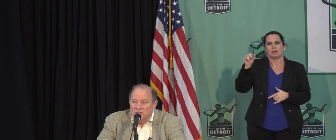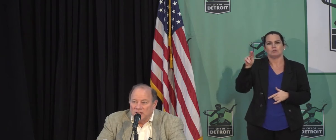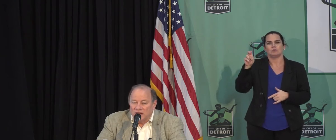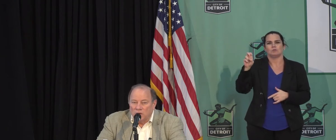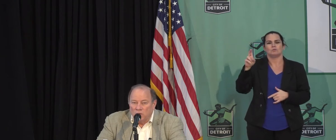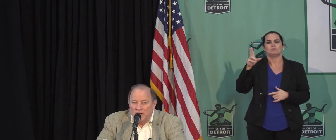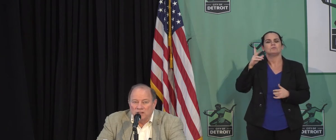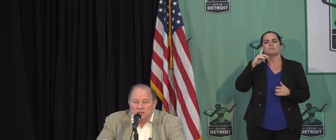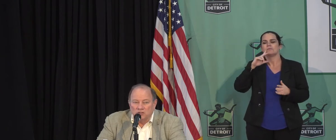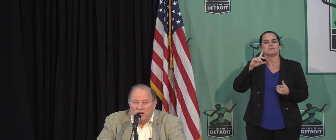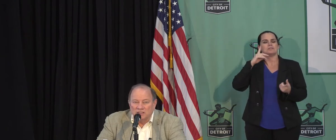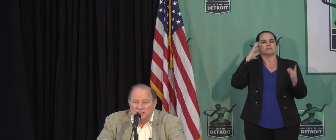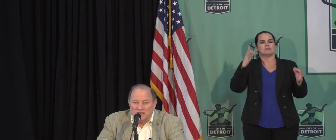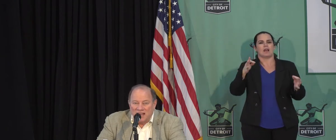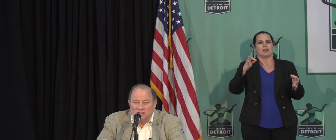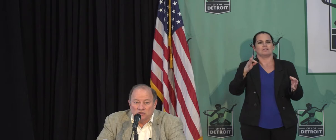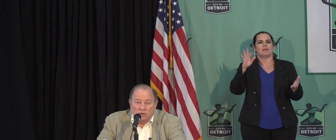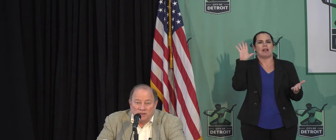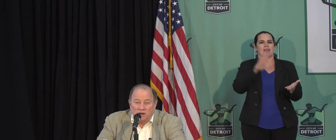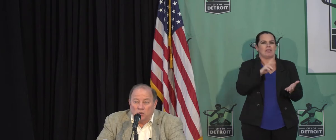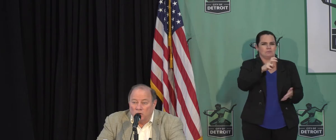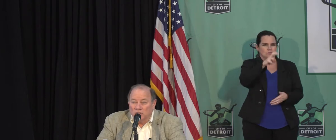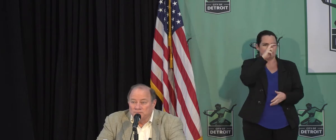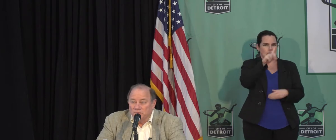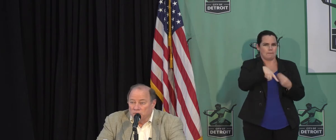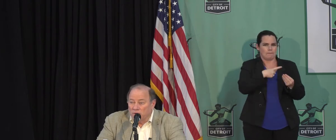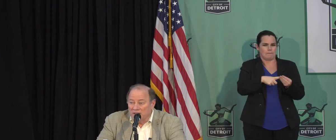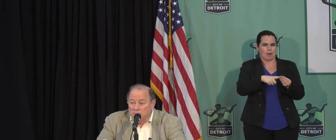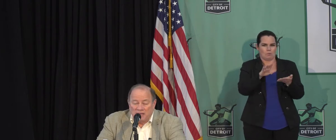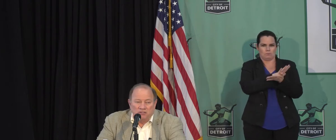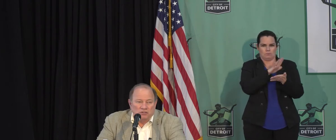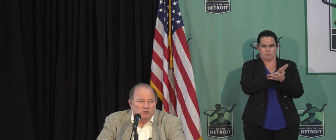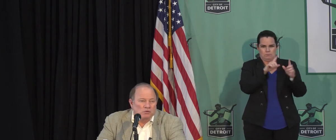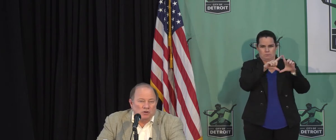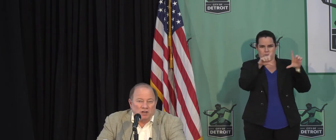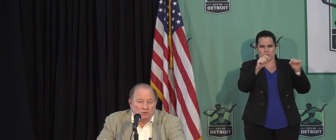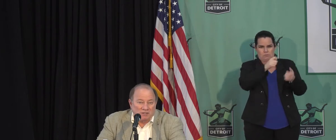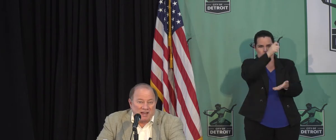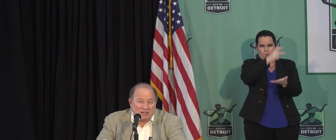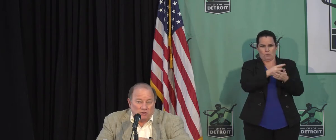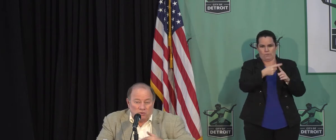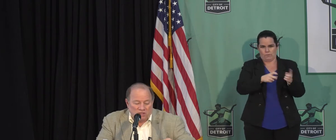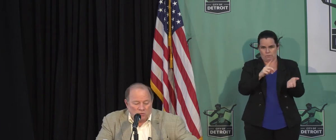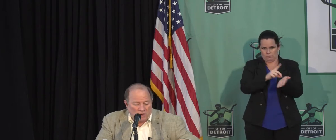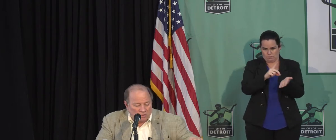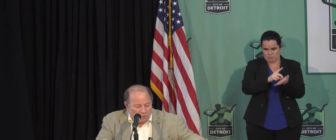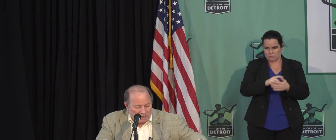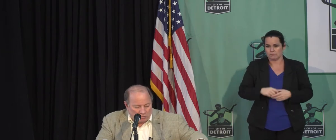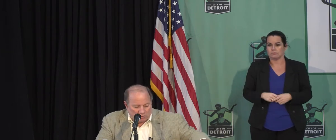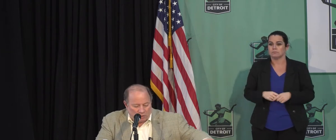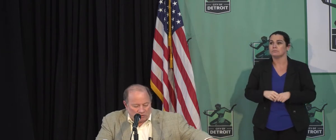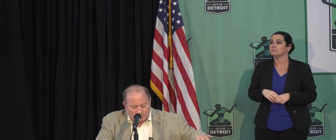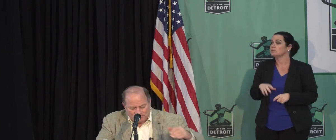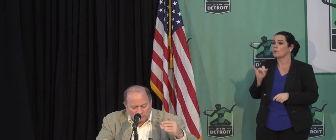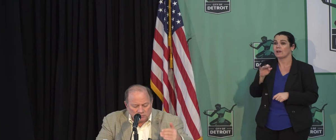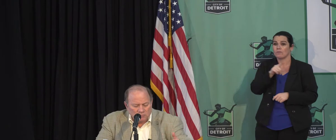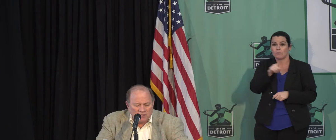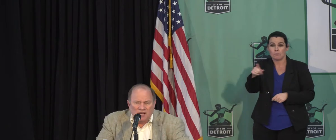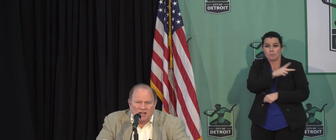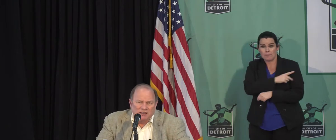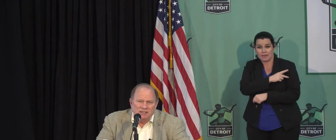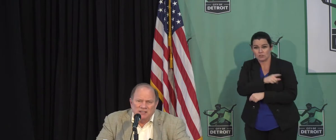and I want to talk to the doctors who are there or for any patient who talked to a doctor who didn't want to write a prescription.